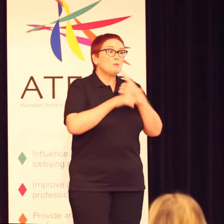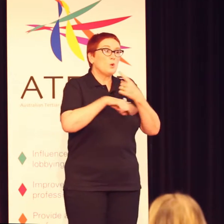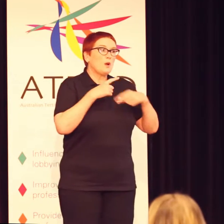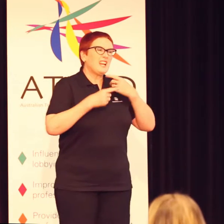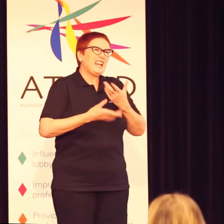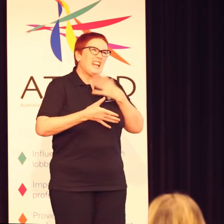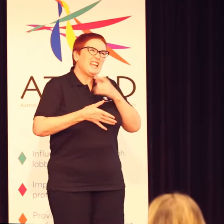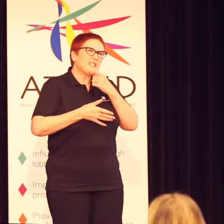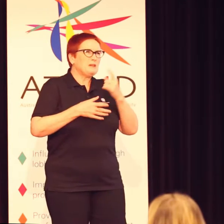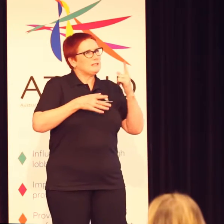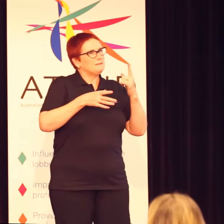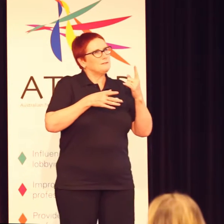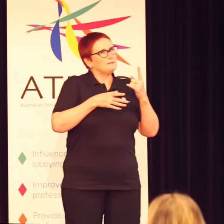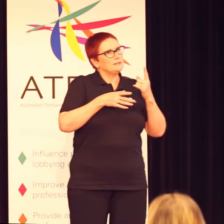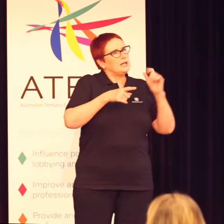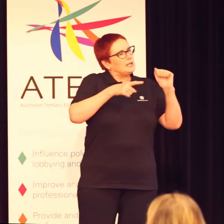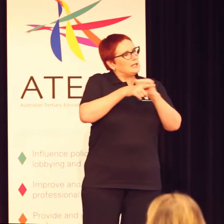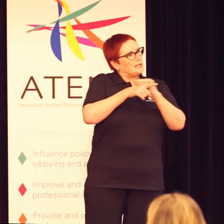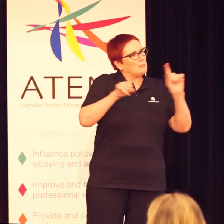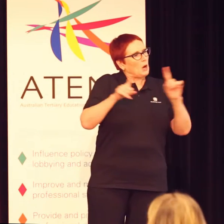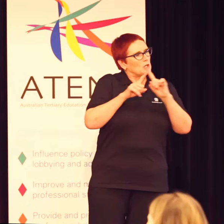soften the blow.